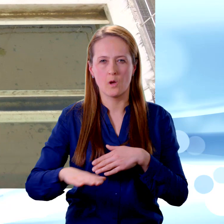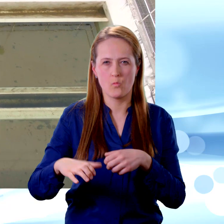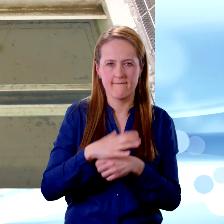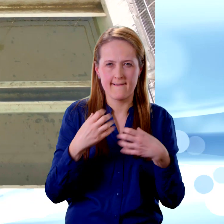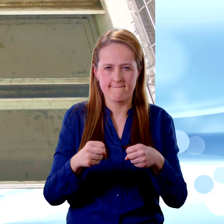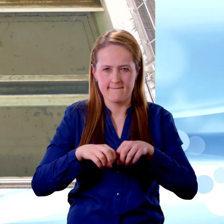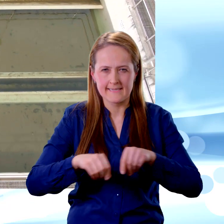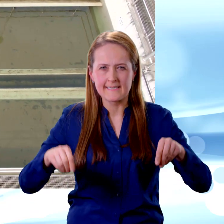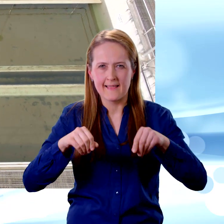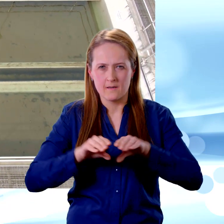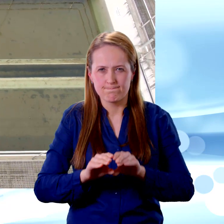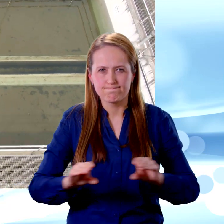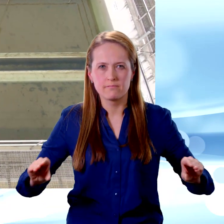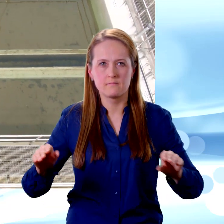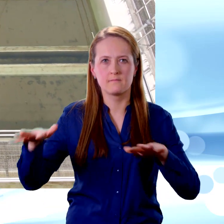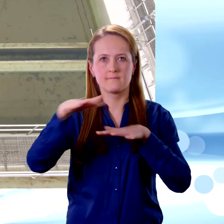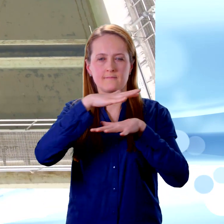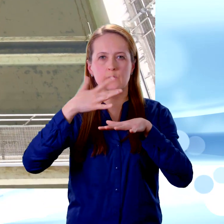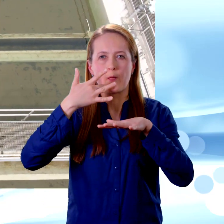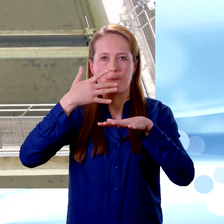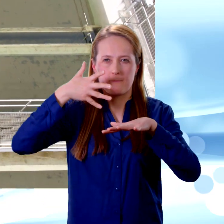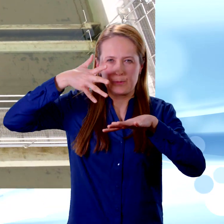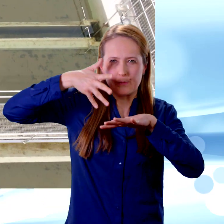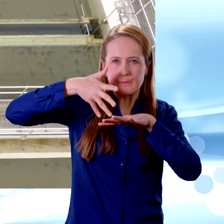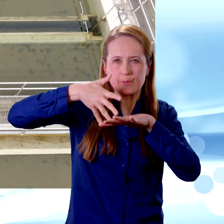with sand. The water passes through this sand.